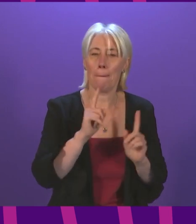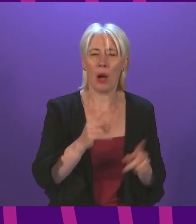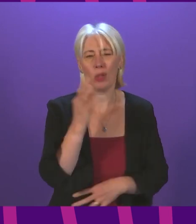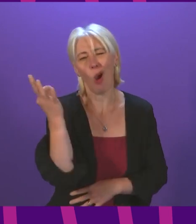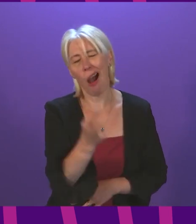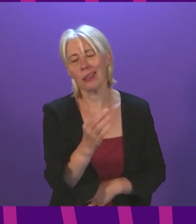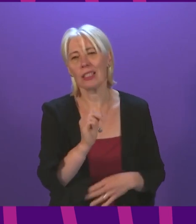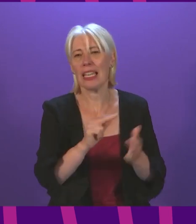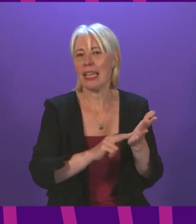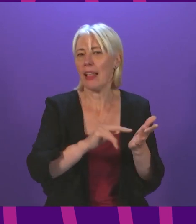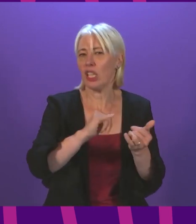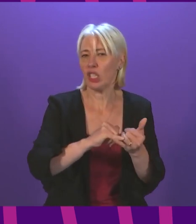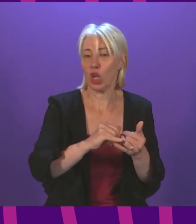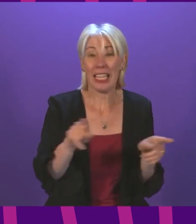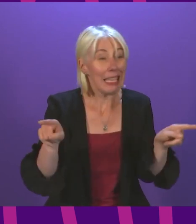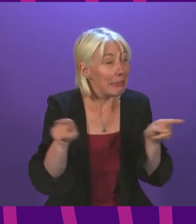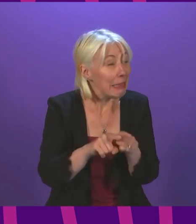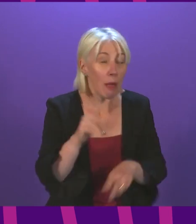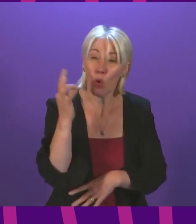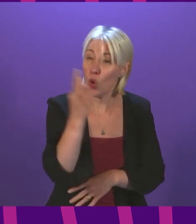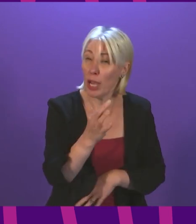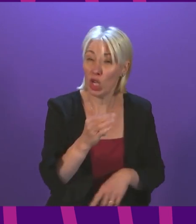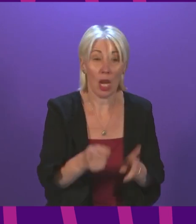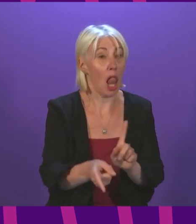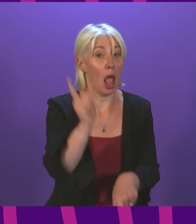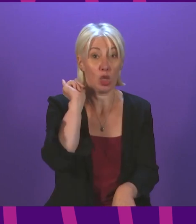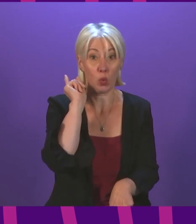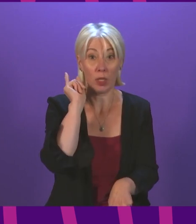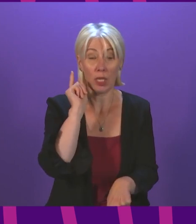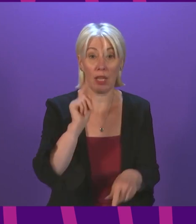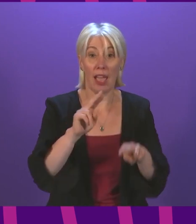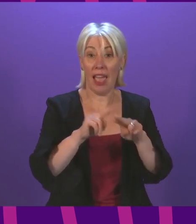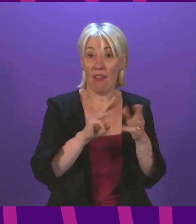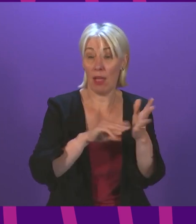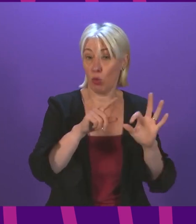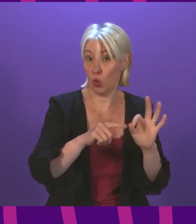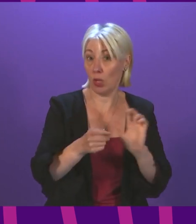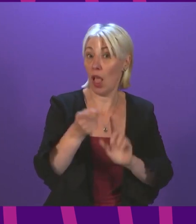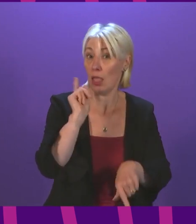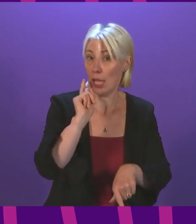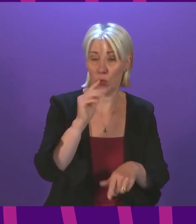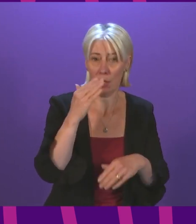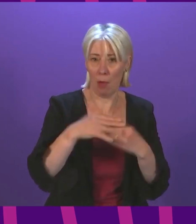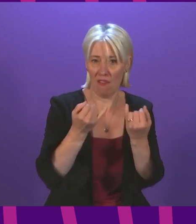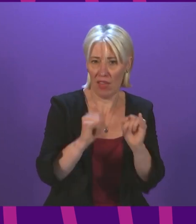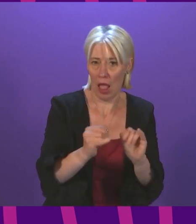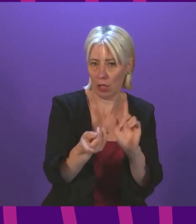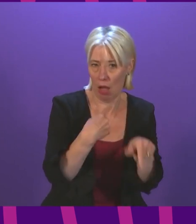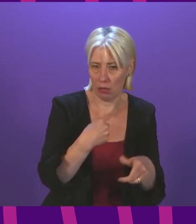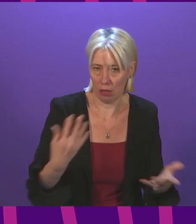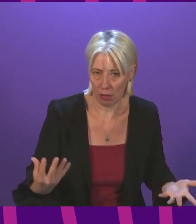Nicola Sturgeon the exact same question that I put to her last week at First Minister's Questions, which she failed to answer.